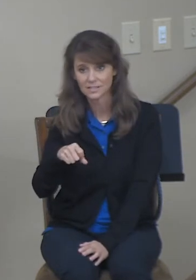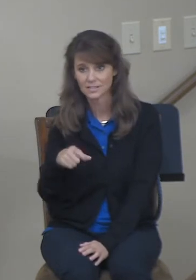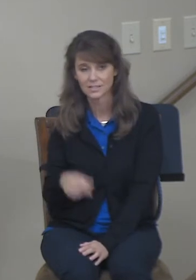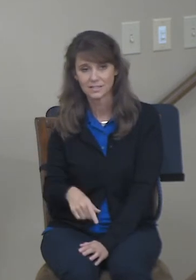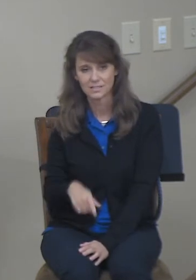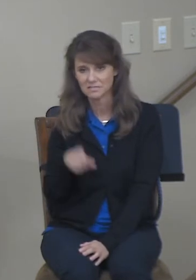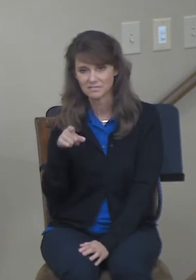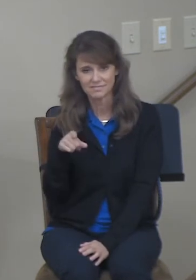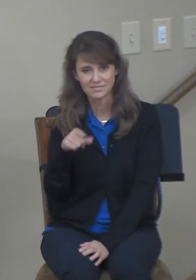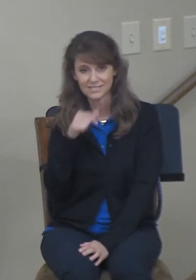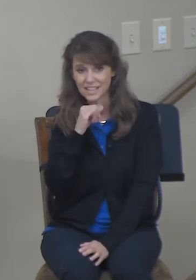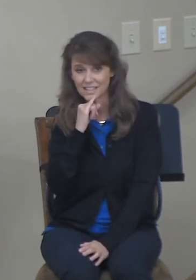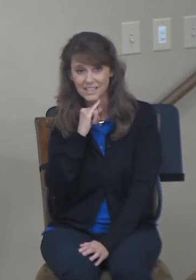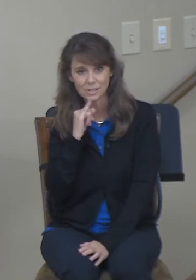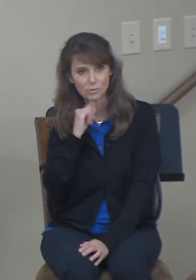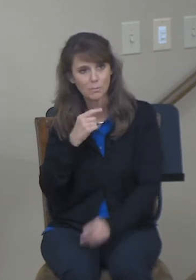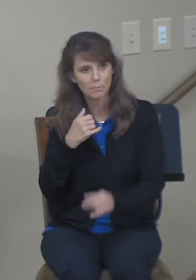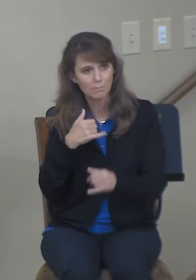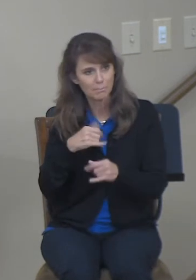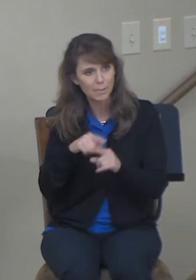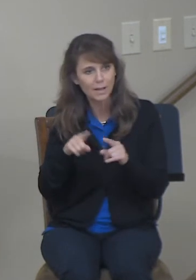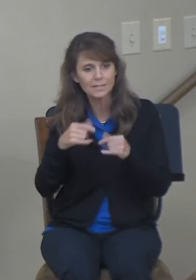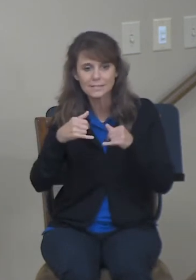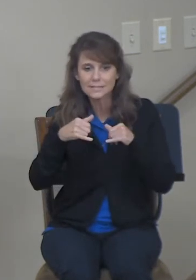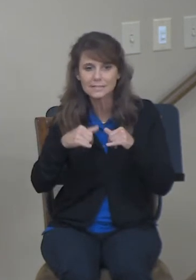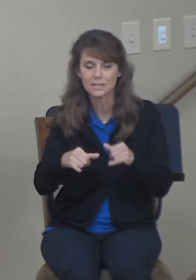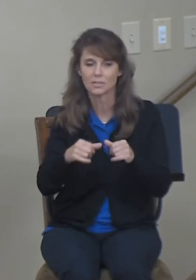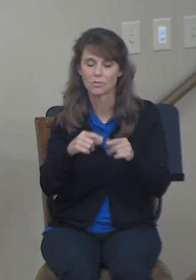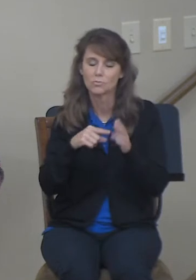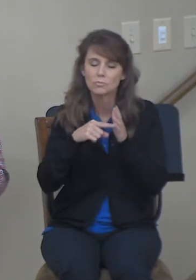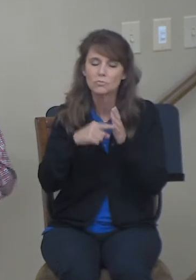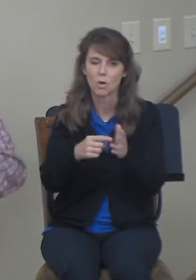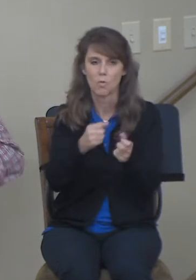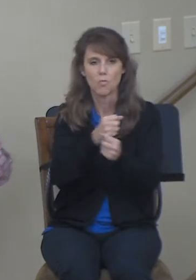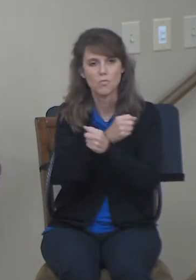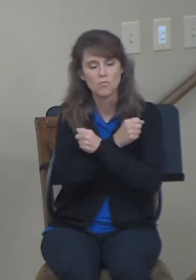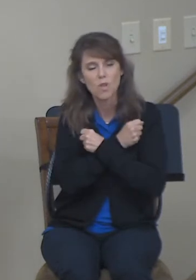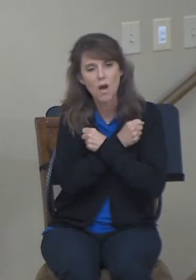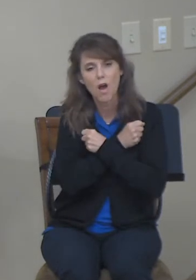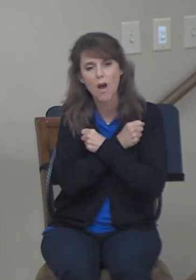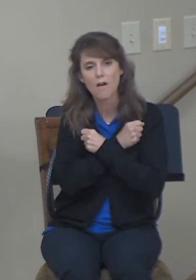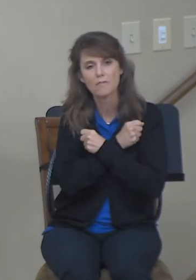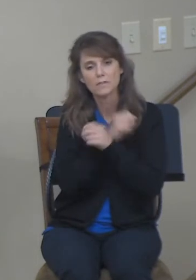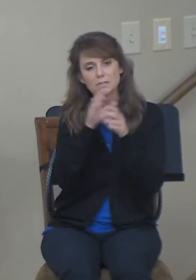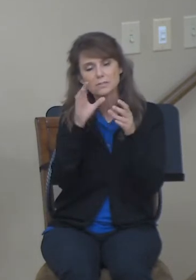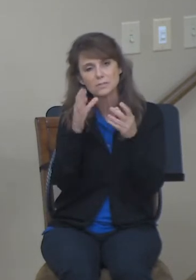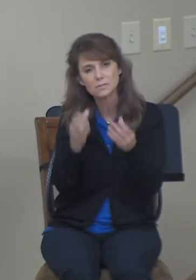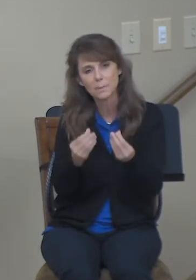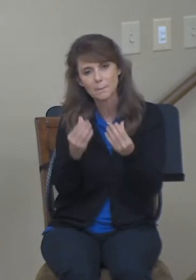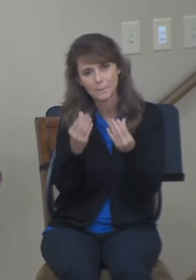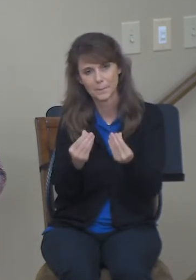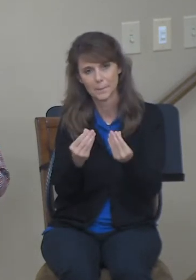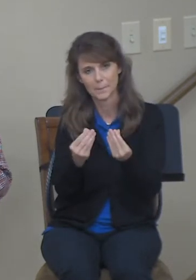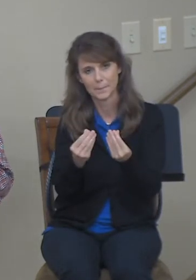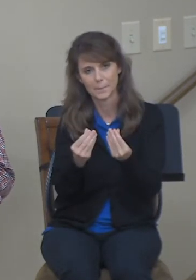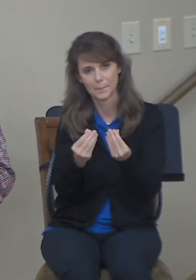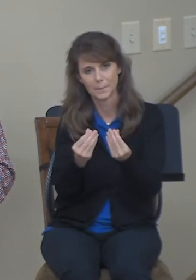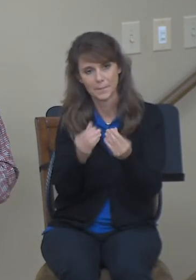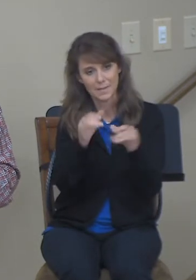of Israel, he could show love to that. And really that picture carries over to Jesus, right?